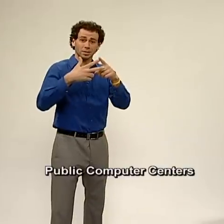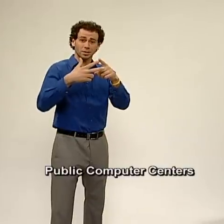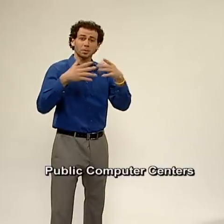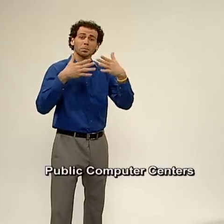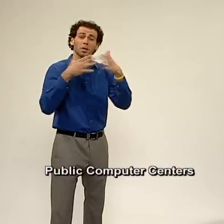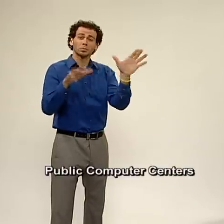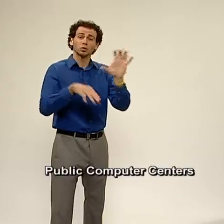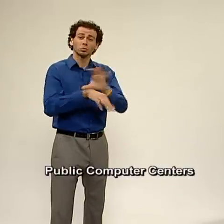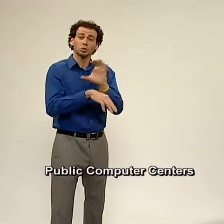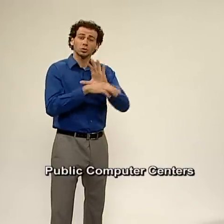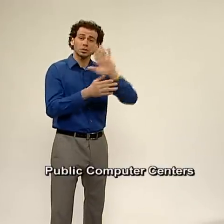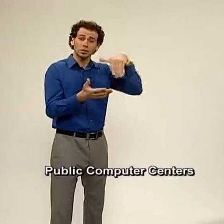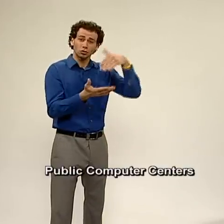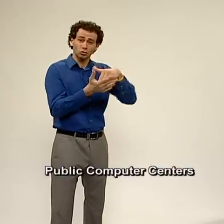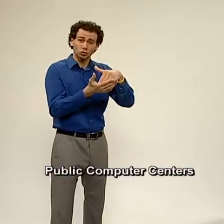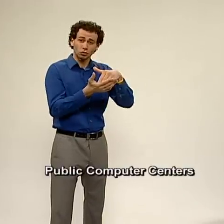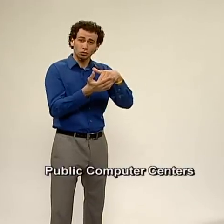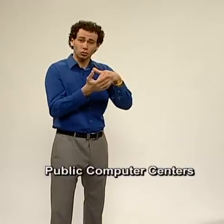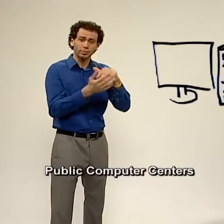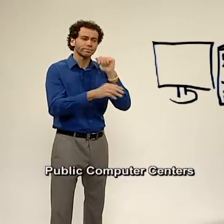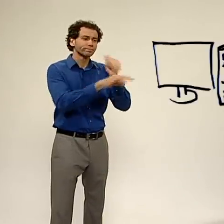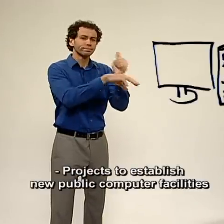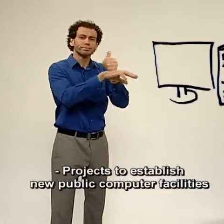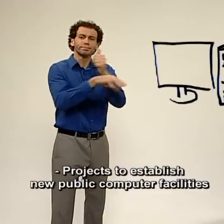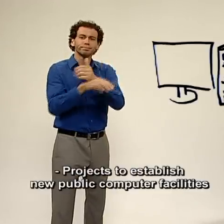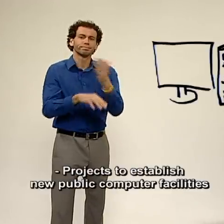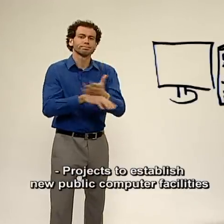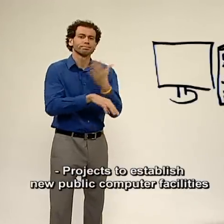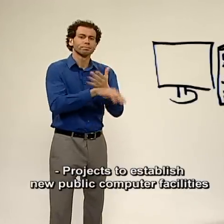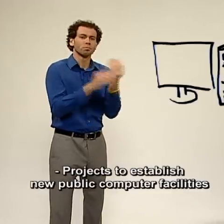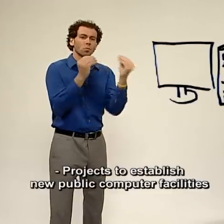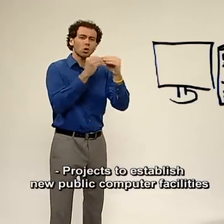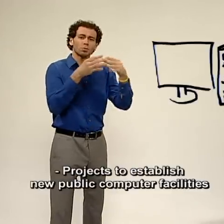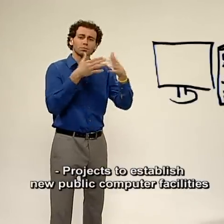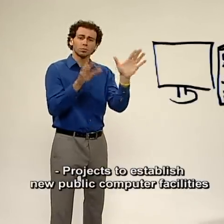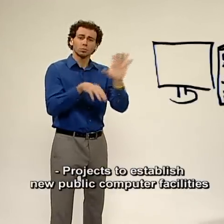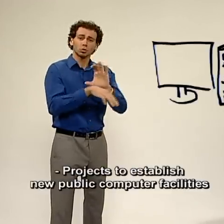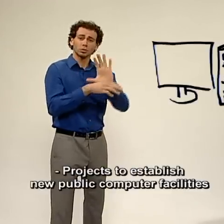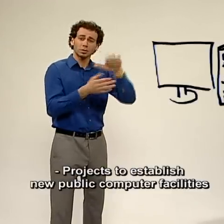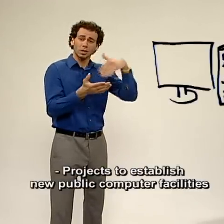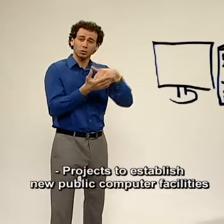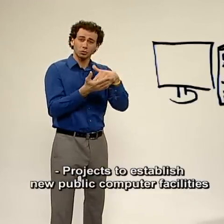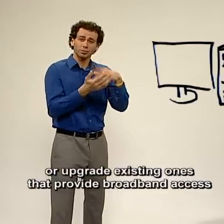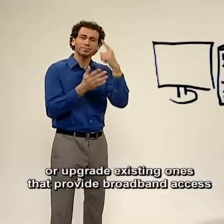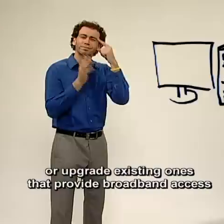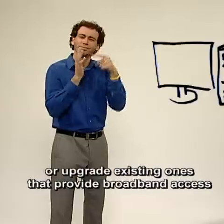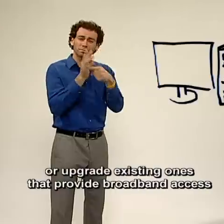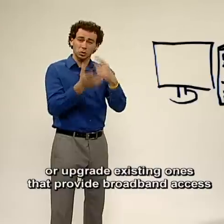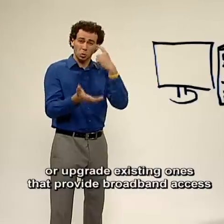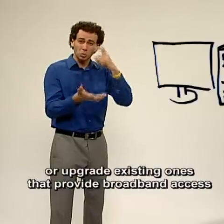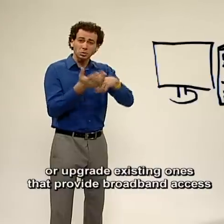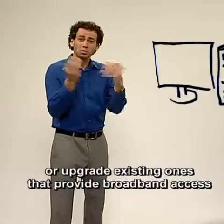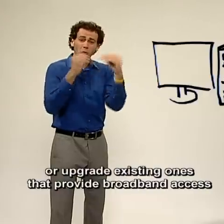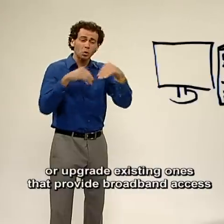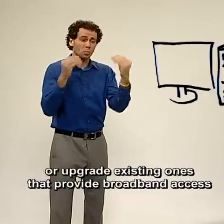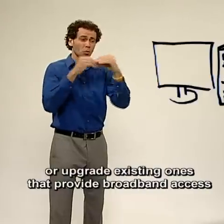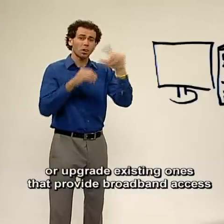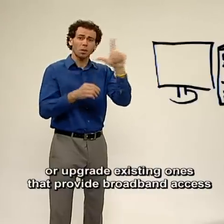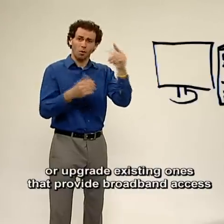Public computer centers, projects to establish new public computer facilities or upgrade existing ones that provide